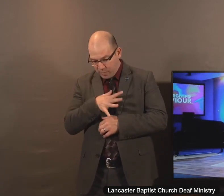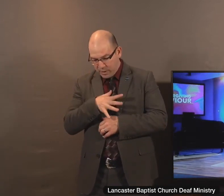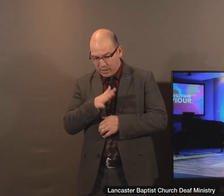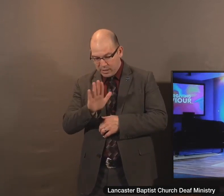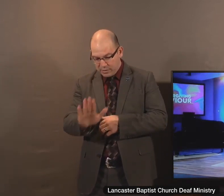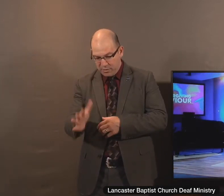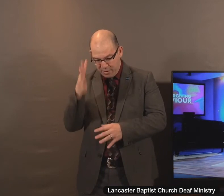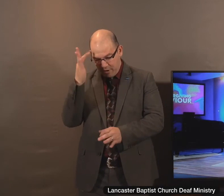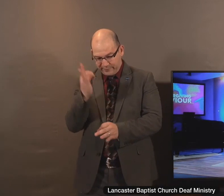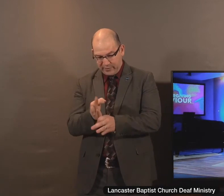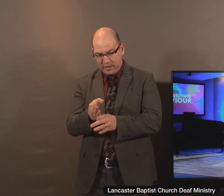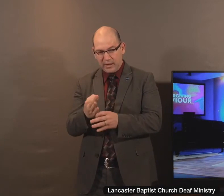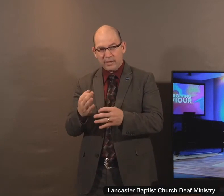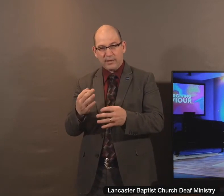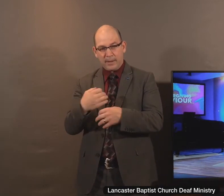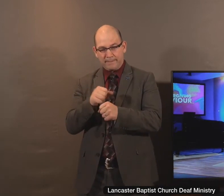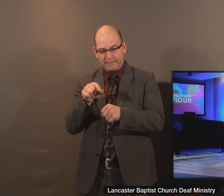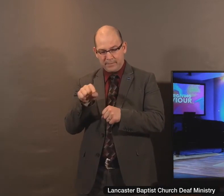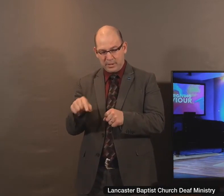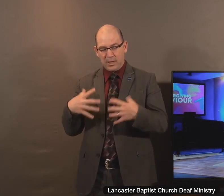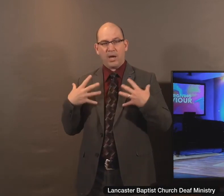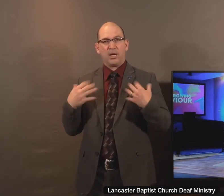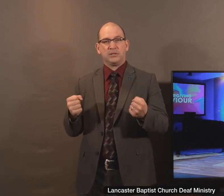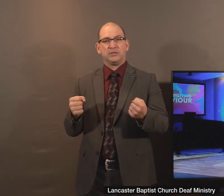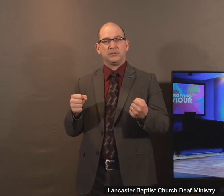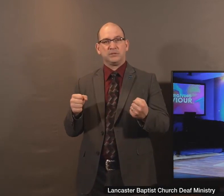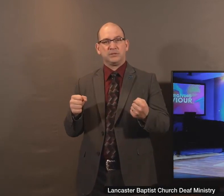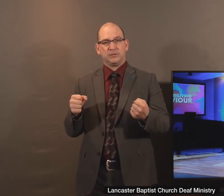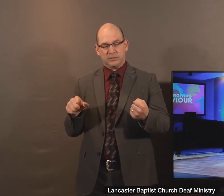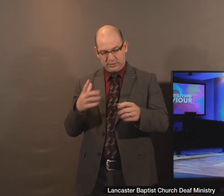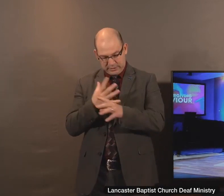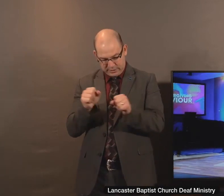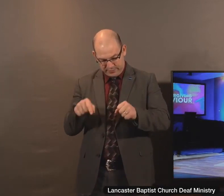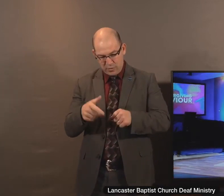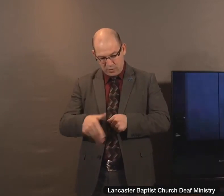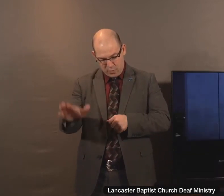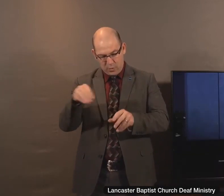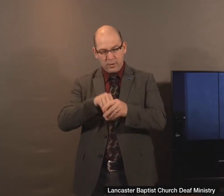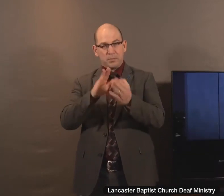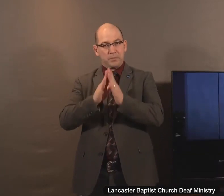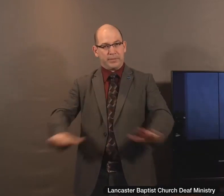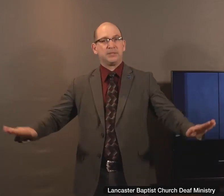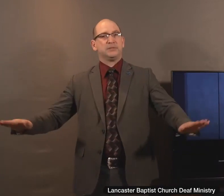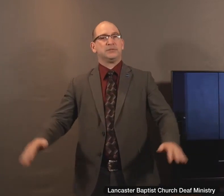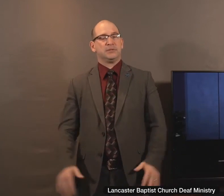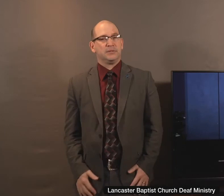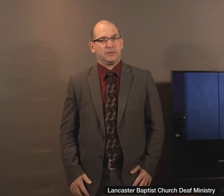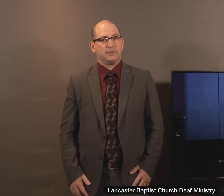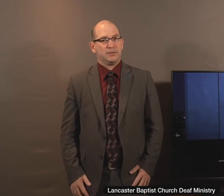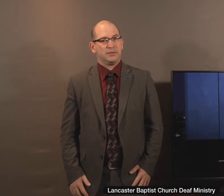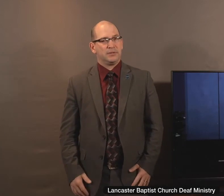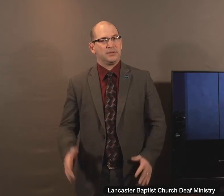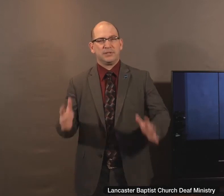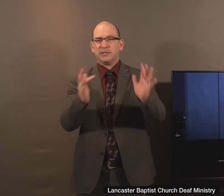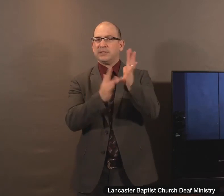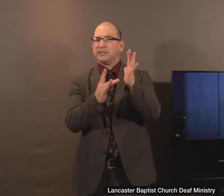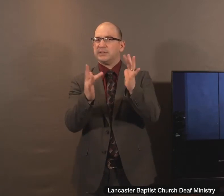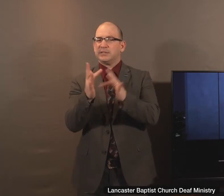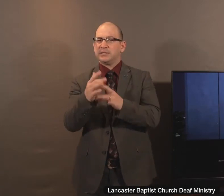faith hath saved thee. Go in peace. Now, he's not speaking about faith in faith.